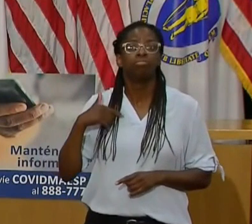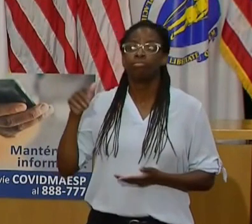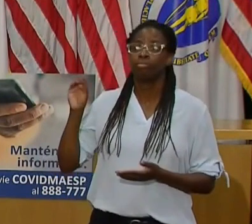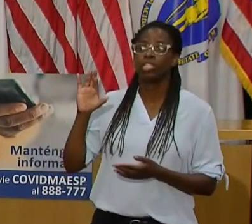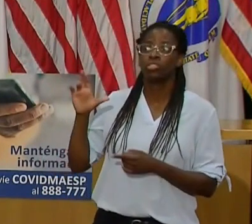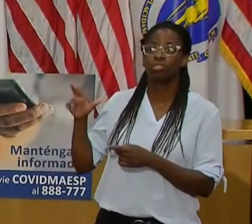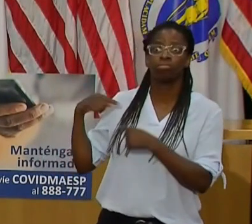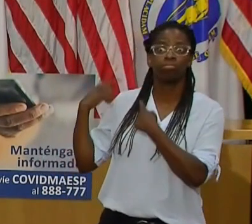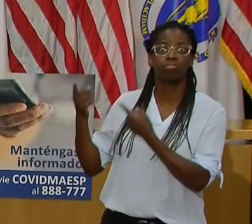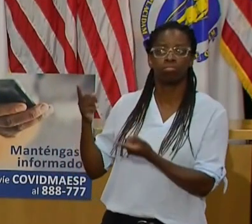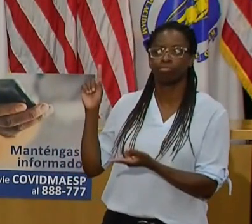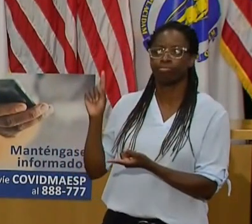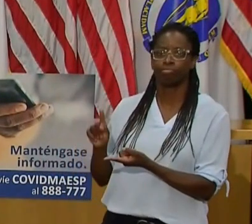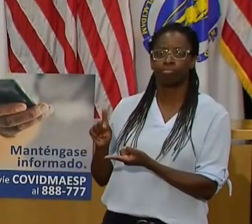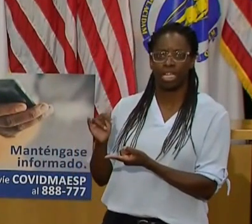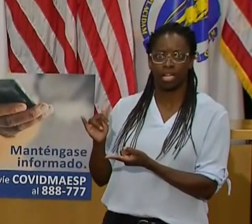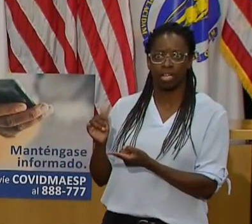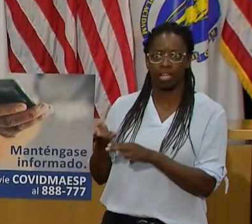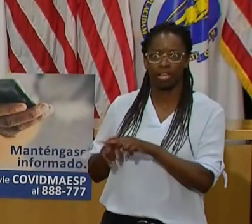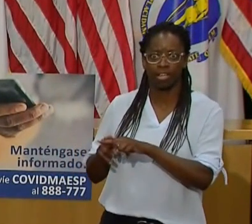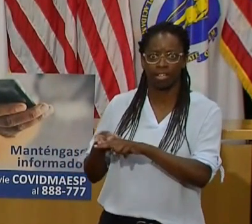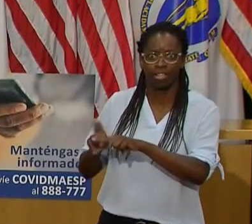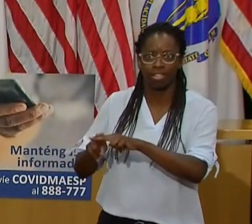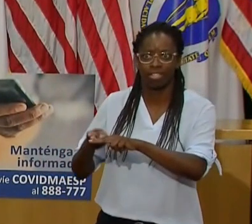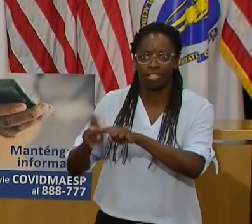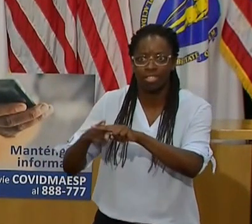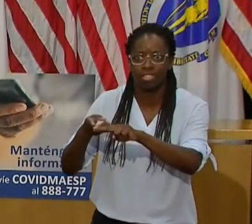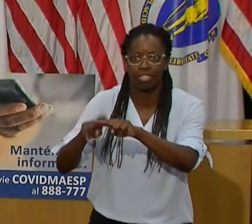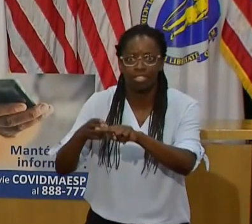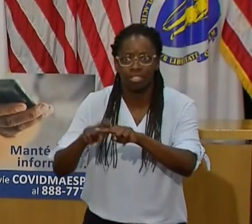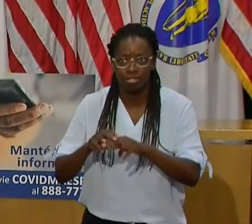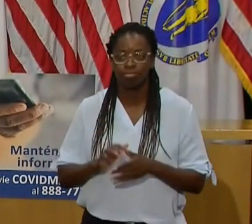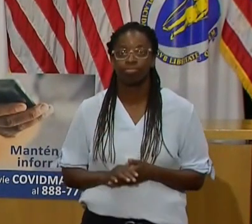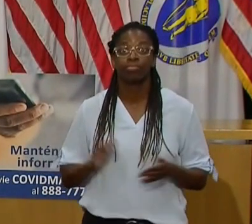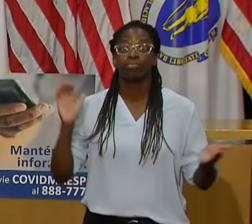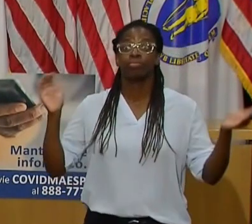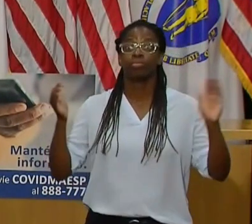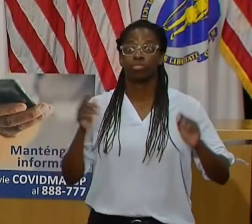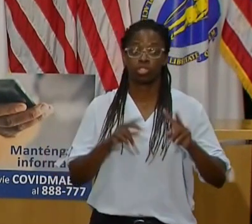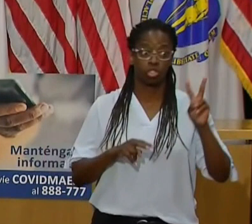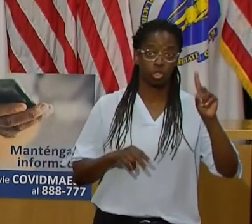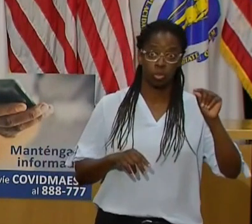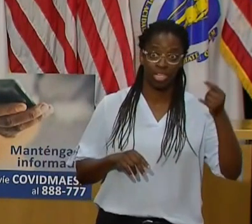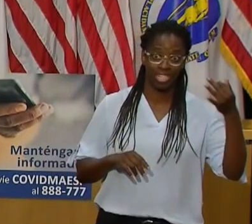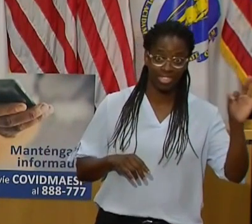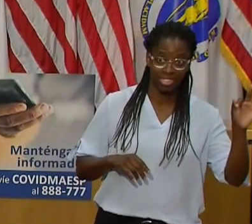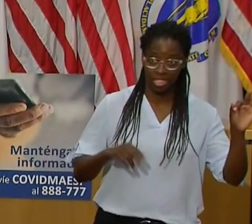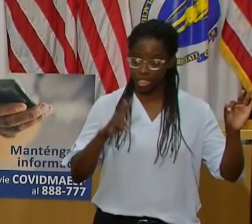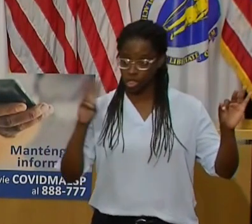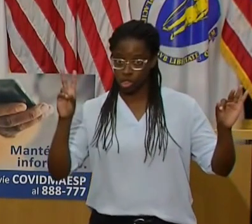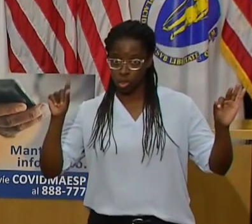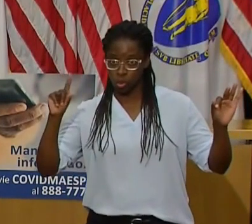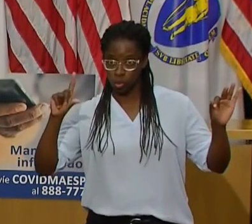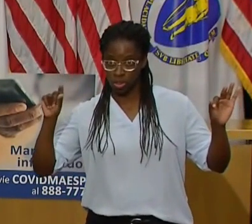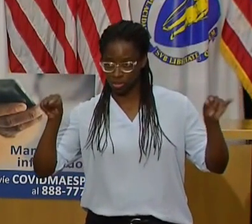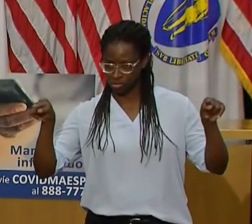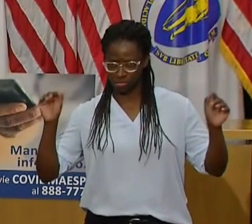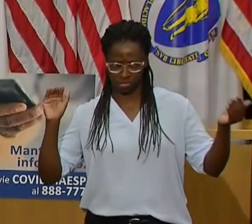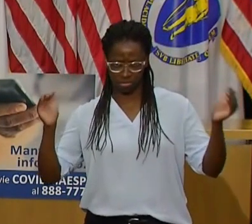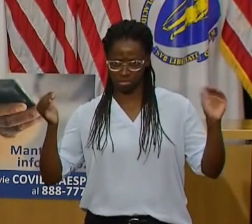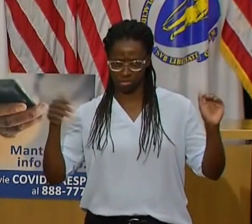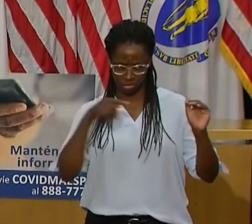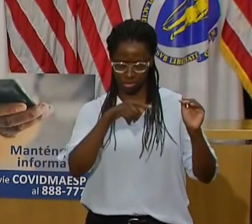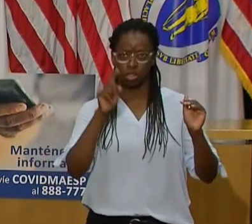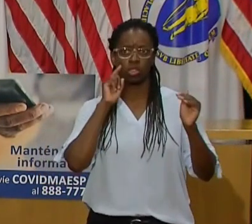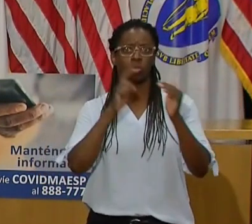than corresponding 2019 volumes, far higher than back in April or May. At Logan Airport,